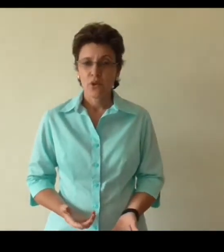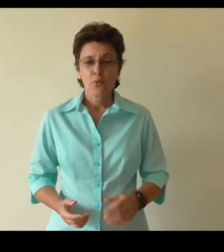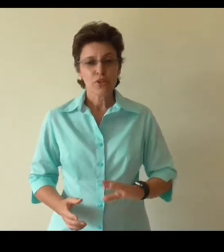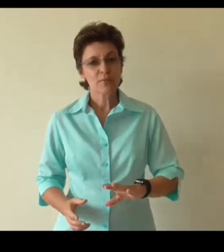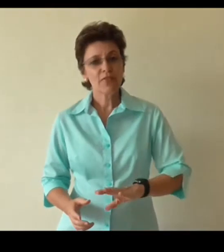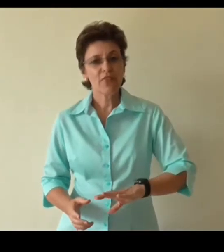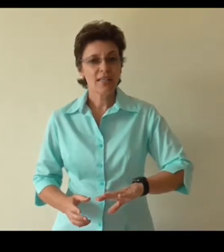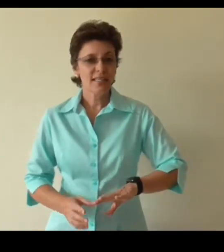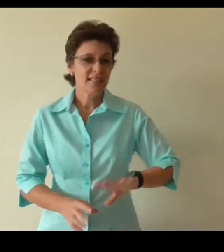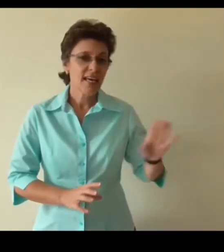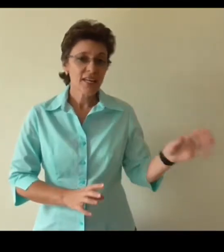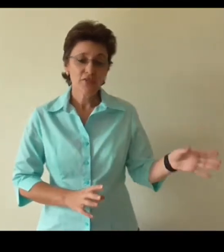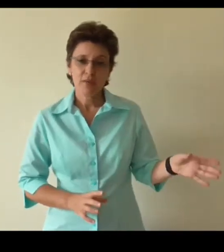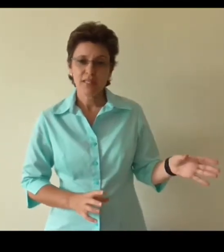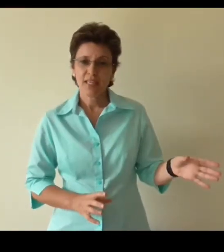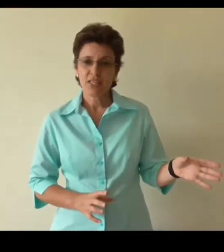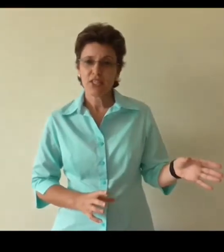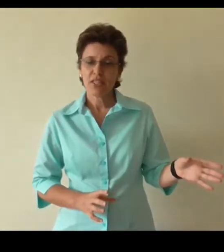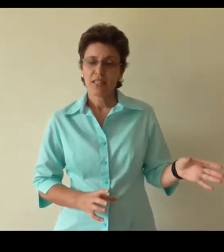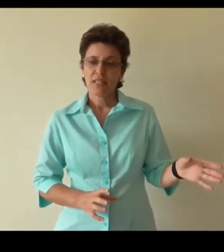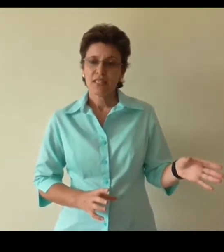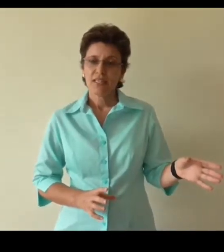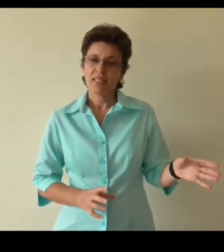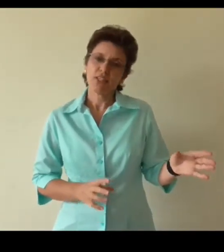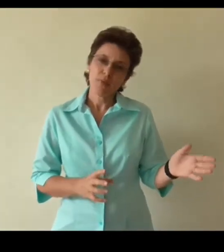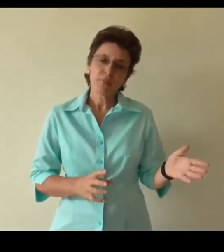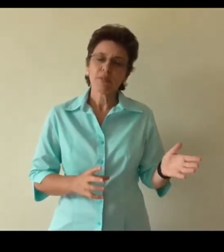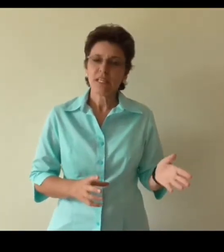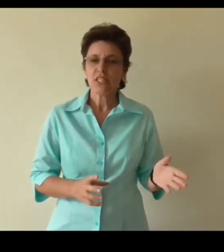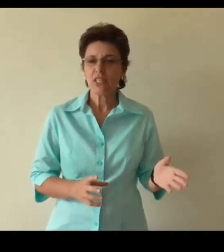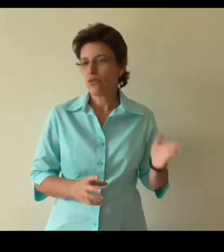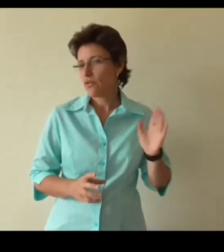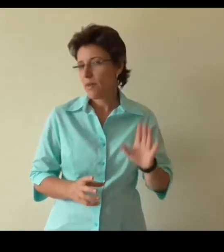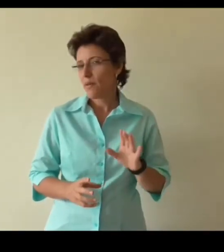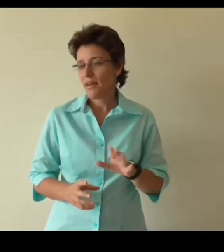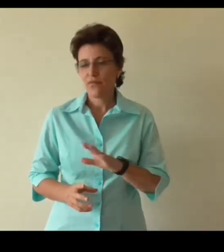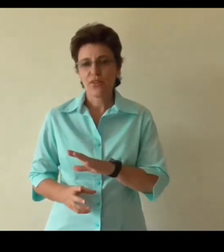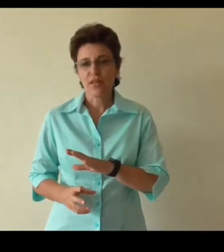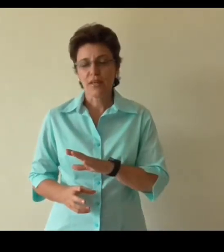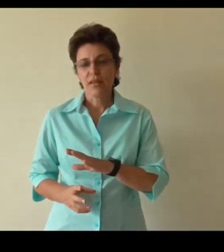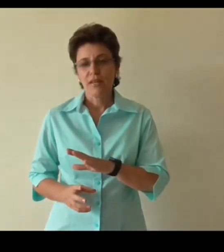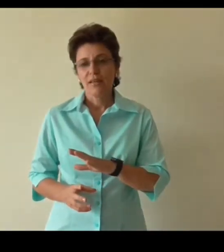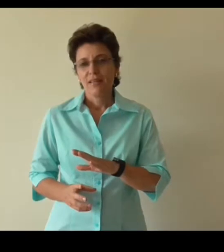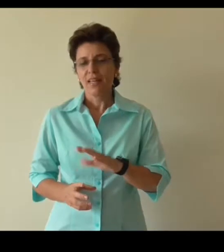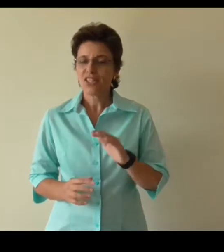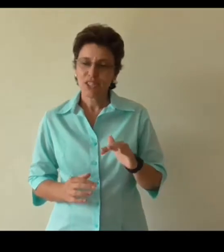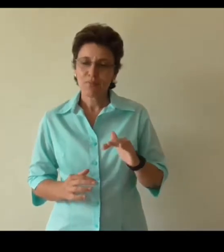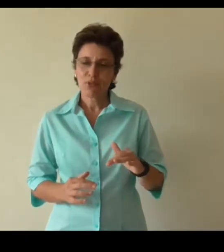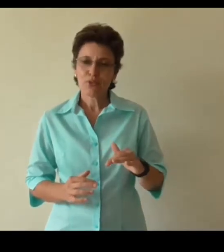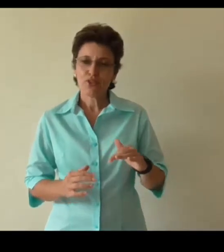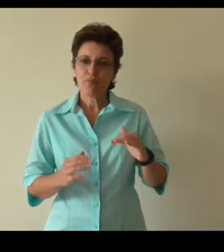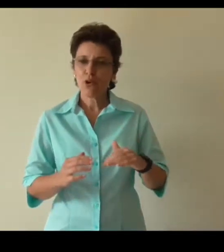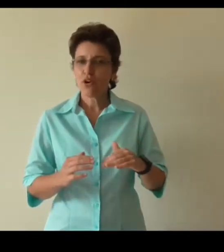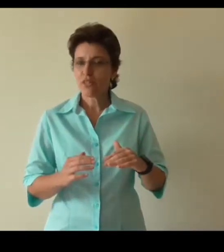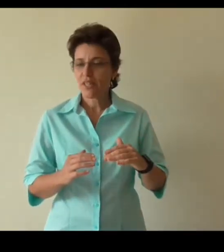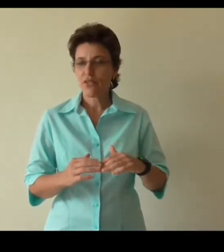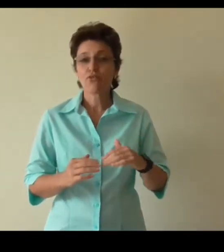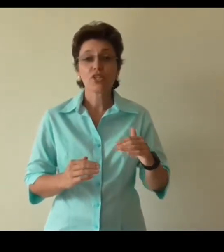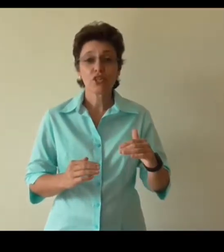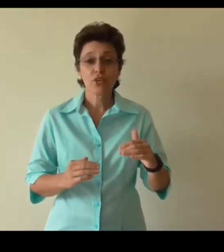What you may find at the end of the meditation is that you may potentially not remember everything. That's just because you've passed that threshold